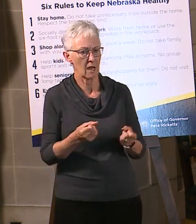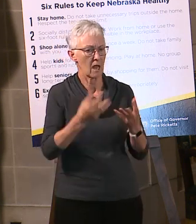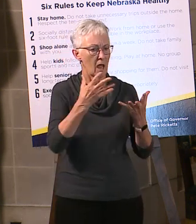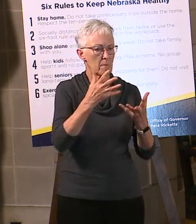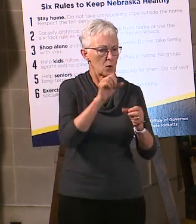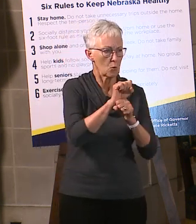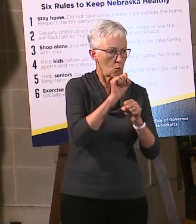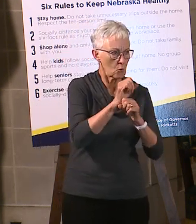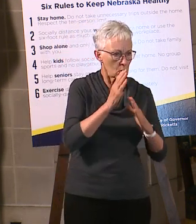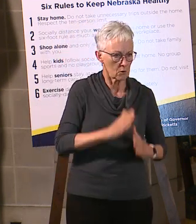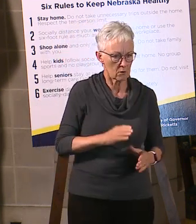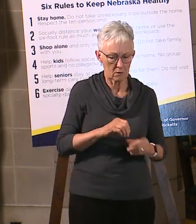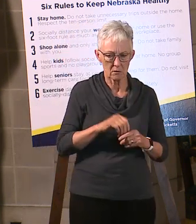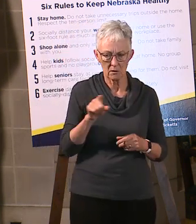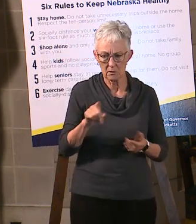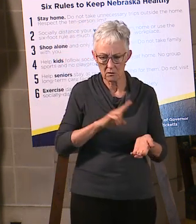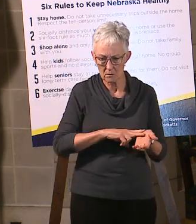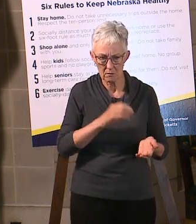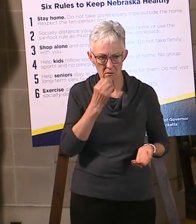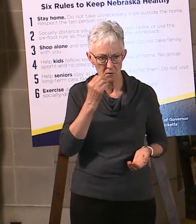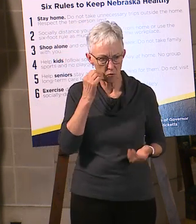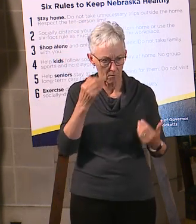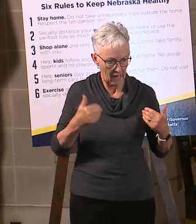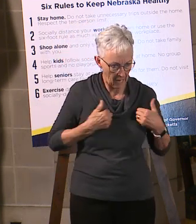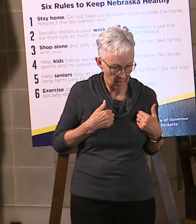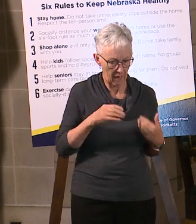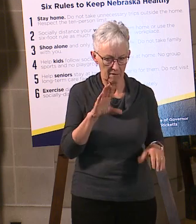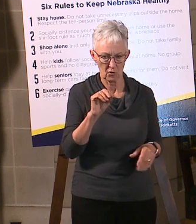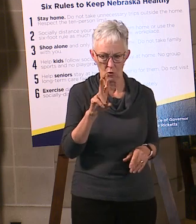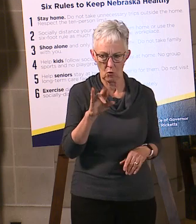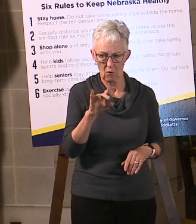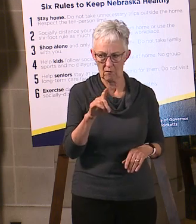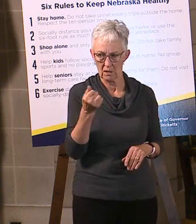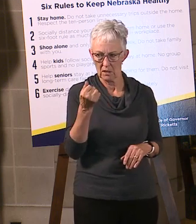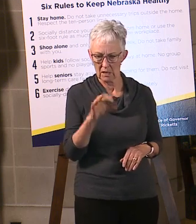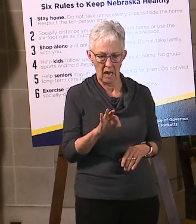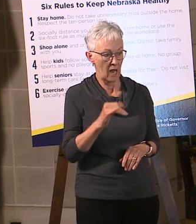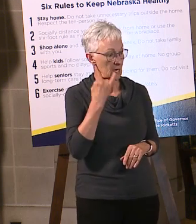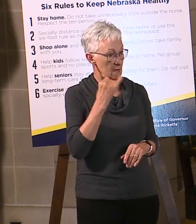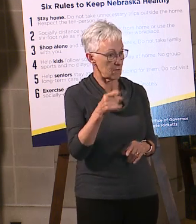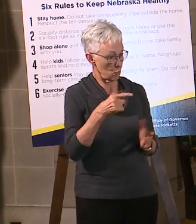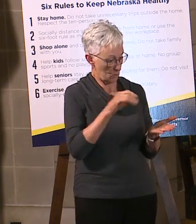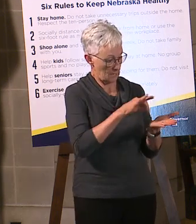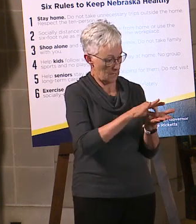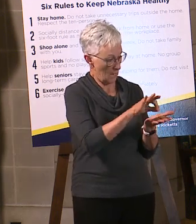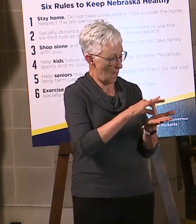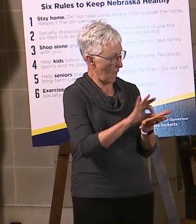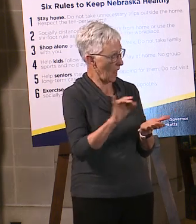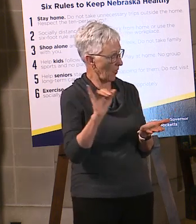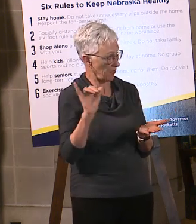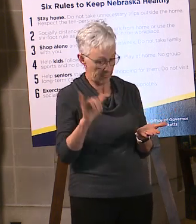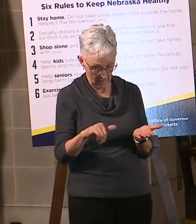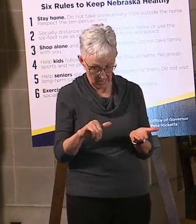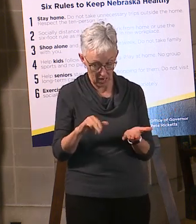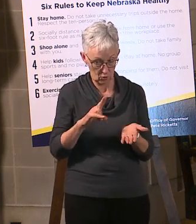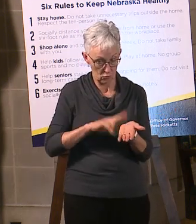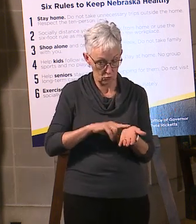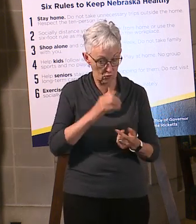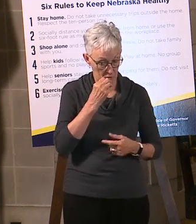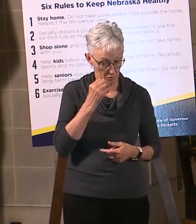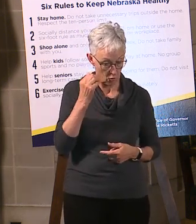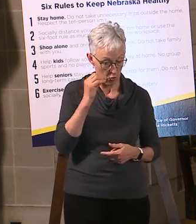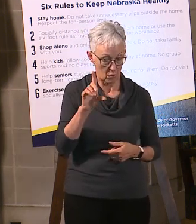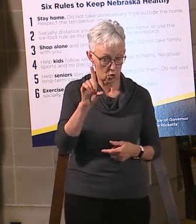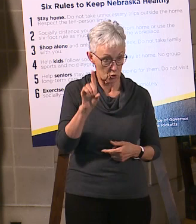When you count a facility as affected, does it mean currently has a COVID case or did it at any point? And actually, we need to get an answer on that last one.